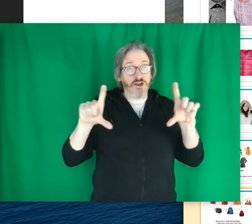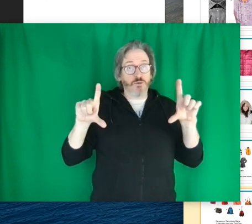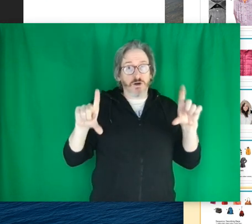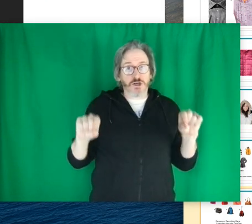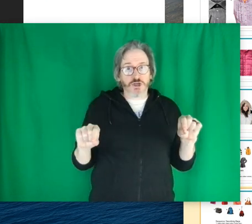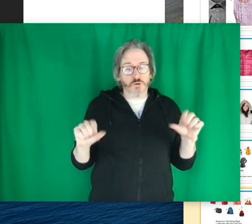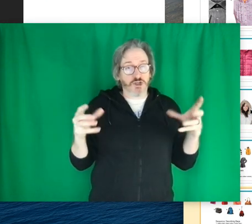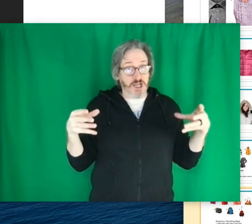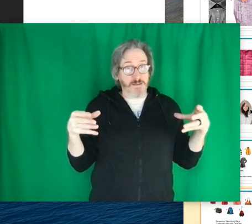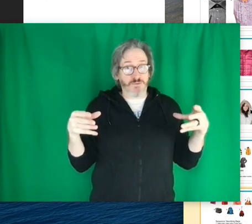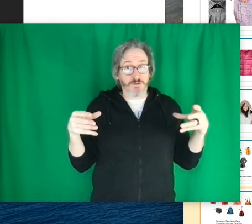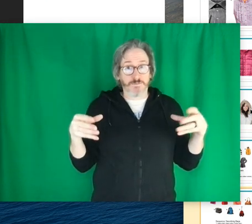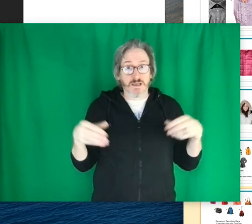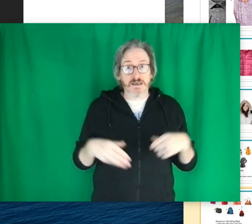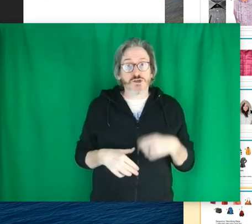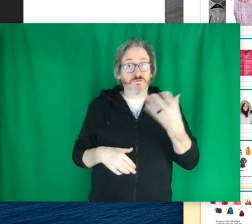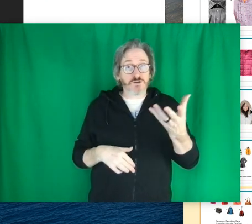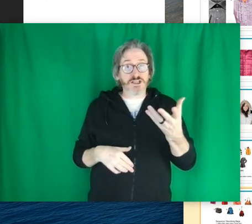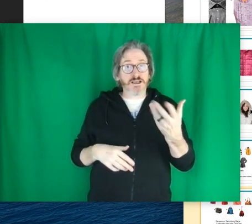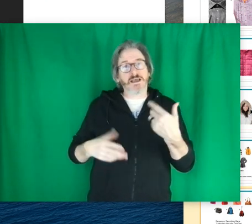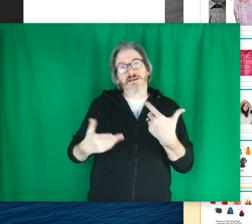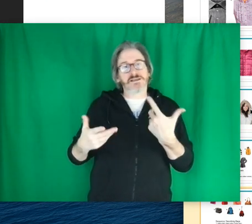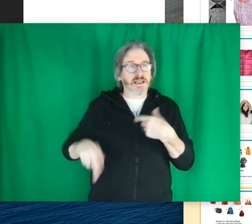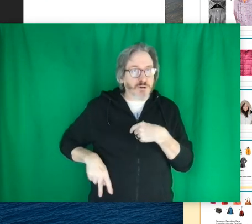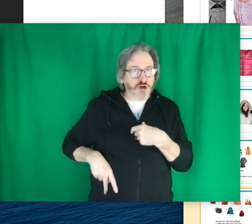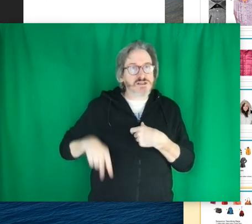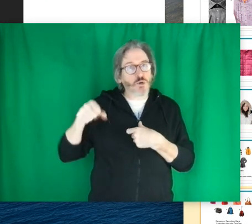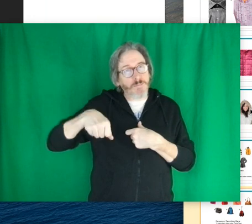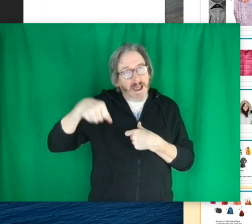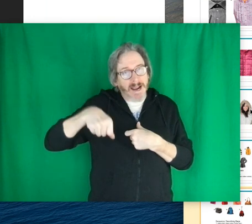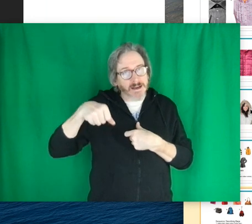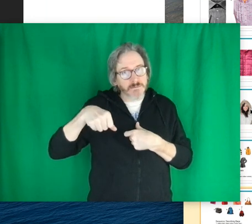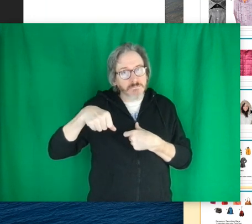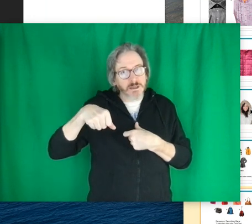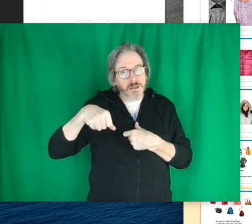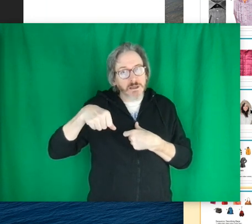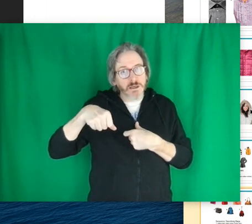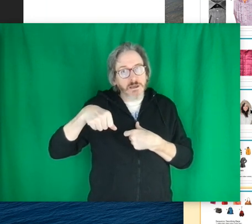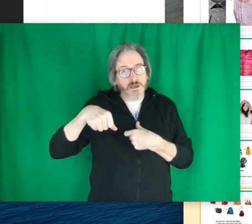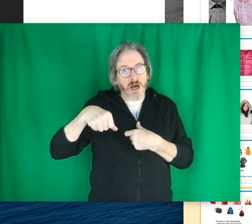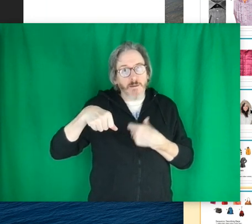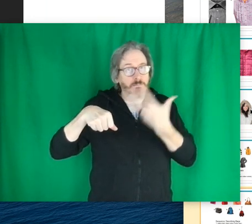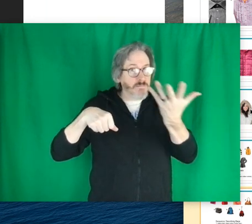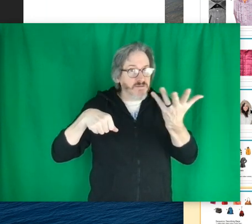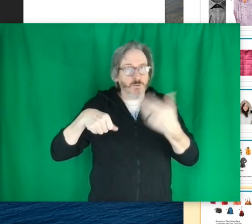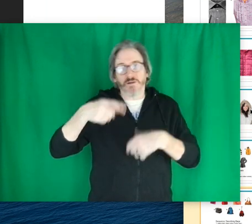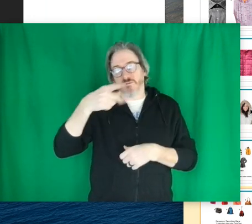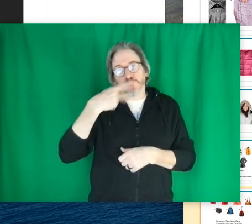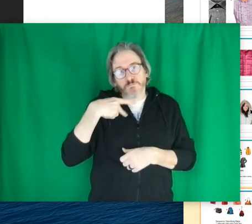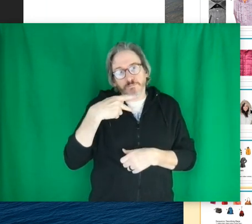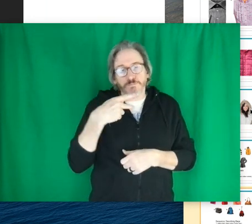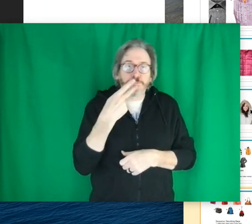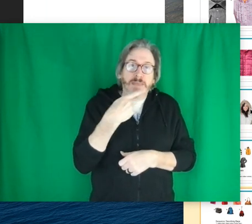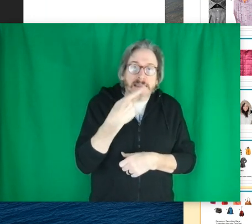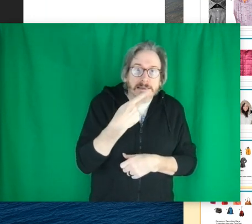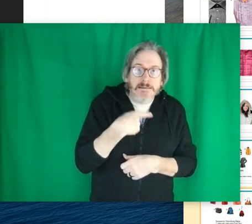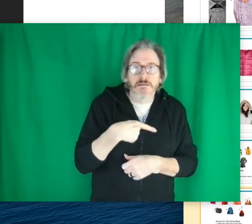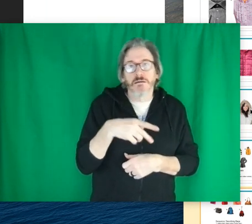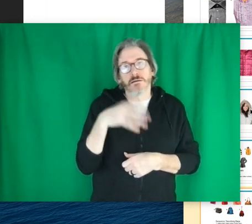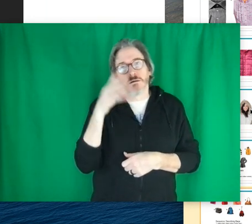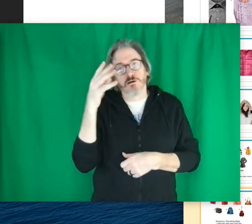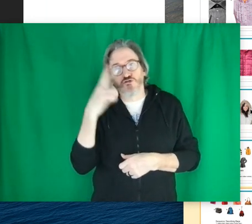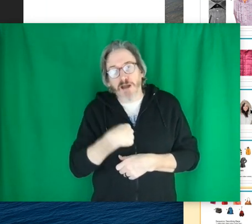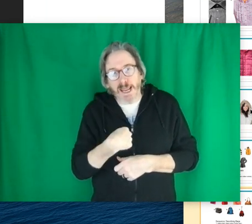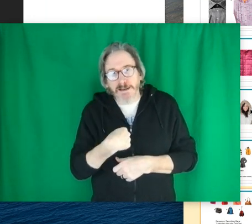And then you'd want to show the shape. So the first thing is like purse or bag. If you want pink,